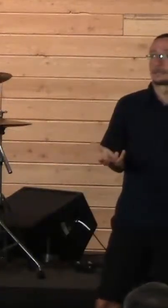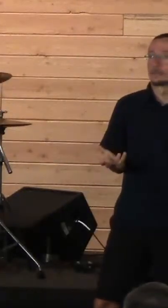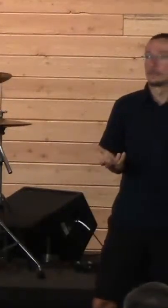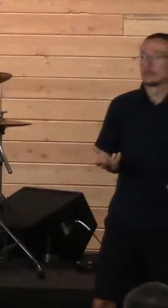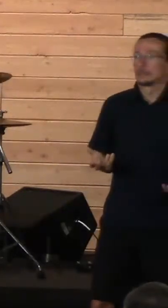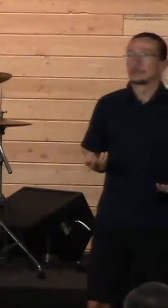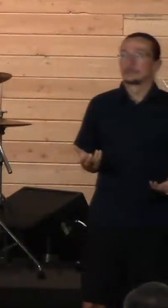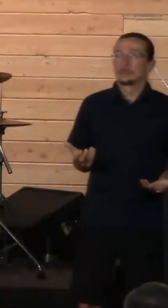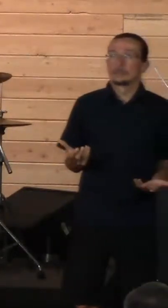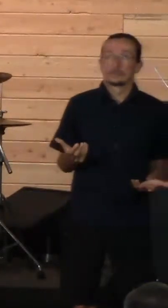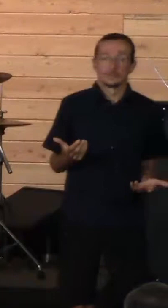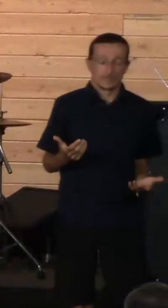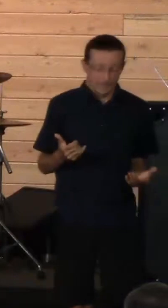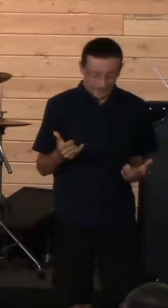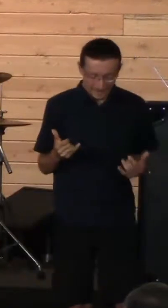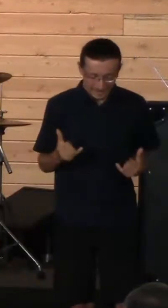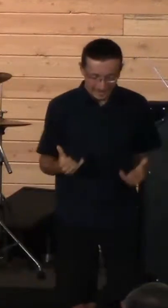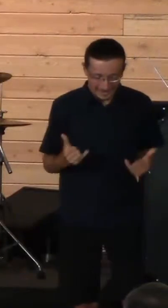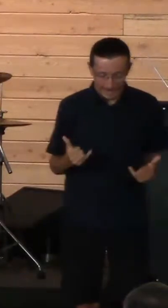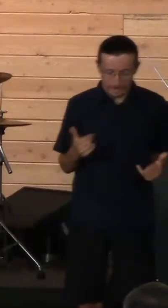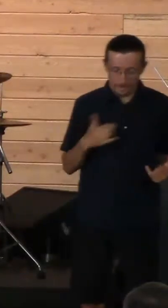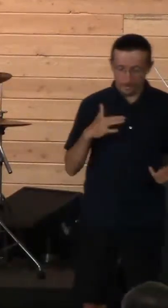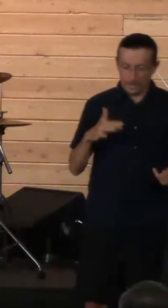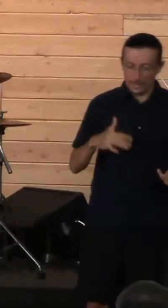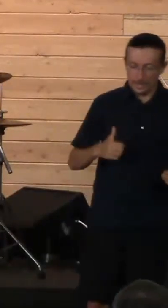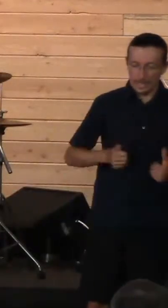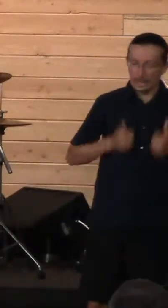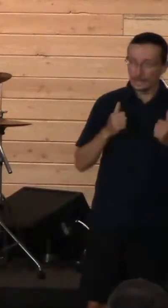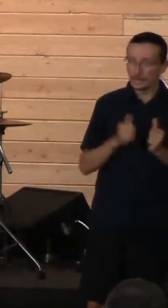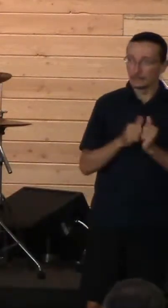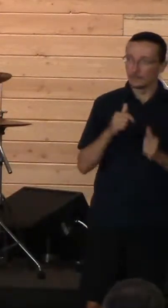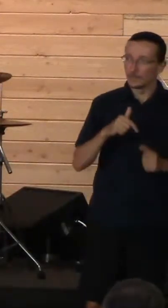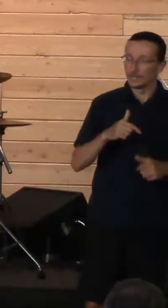Why do I now live with this limp in my life?